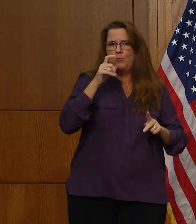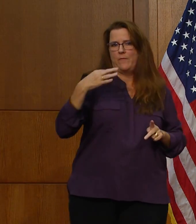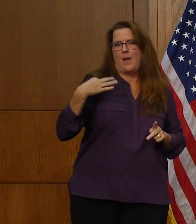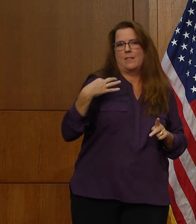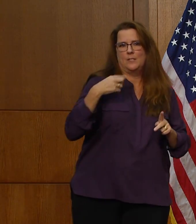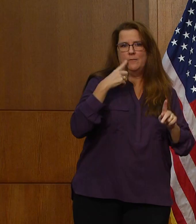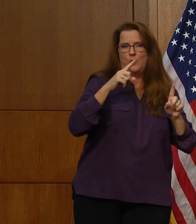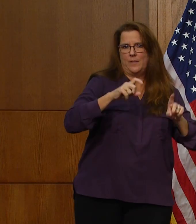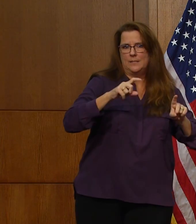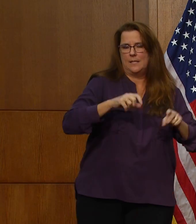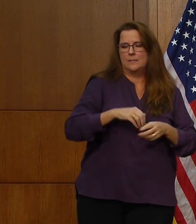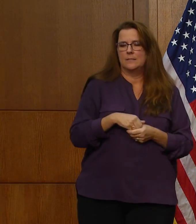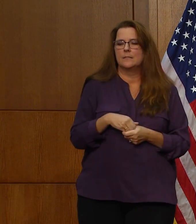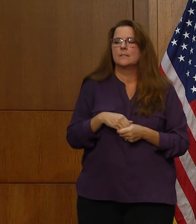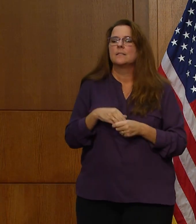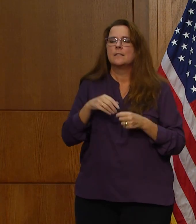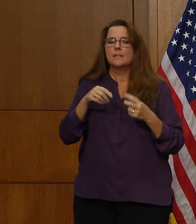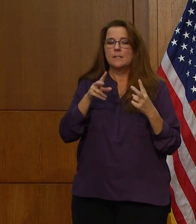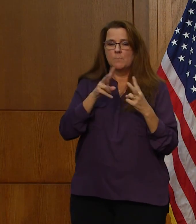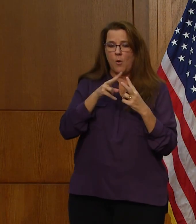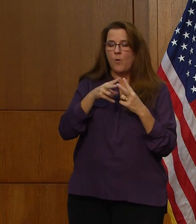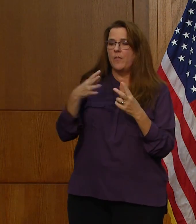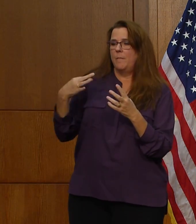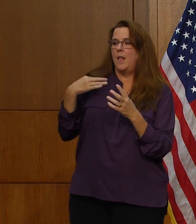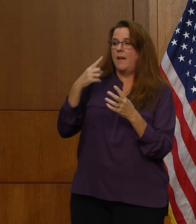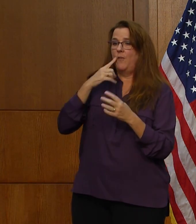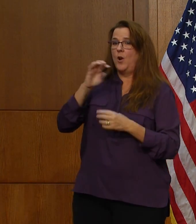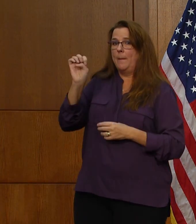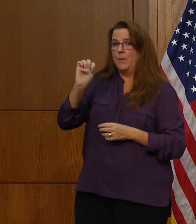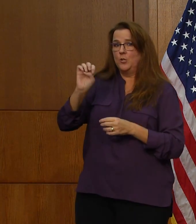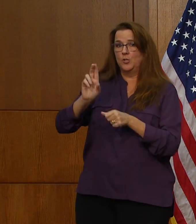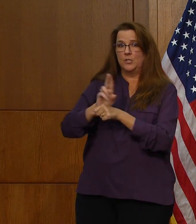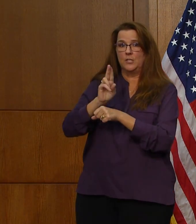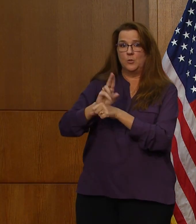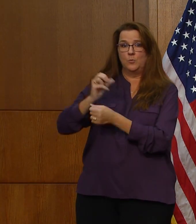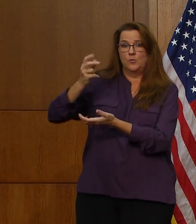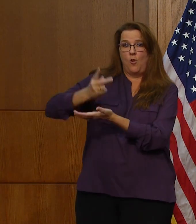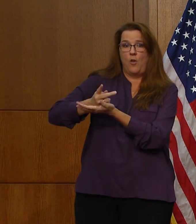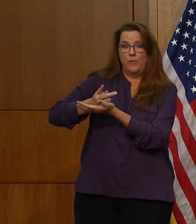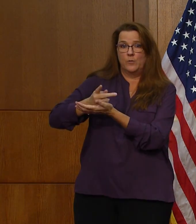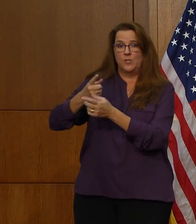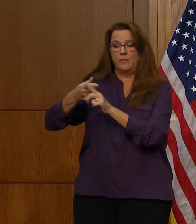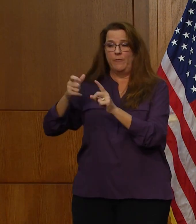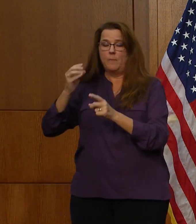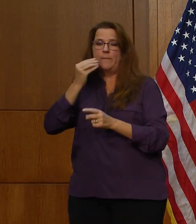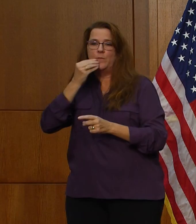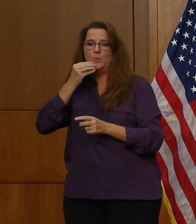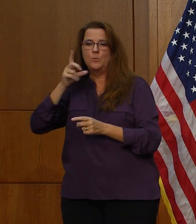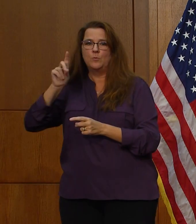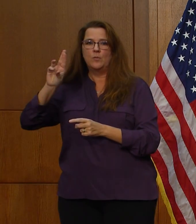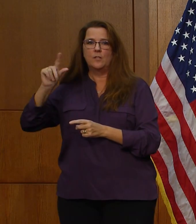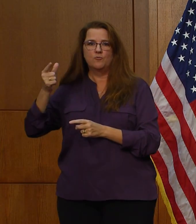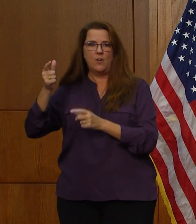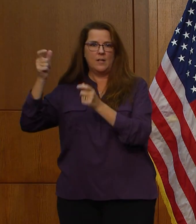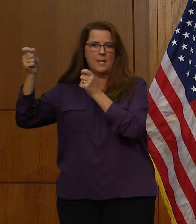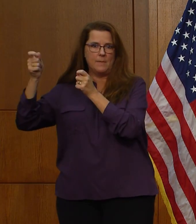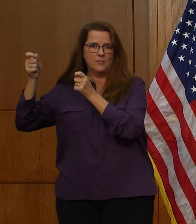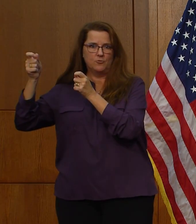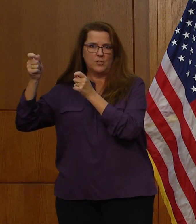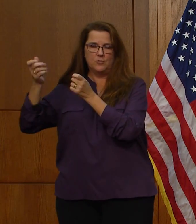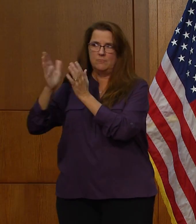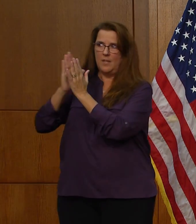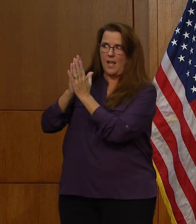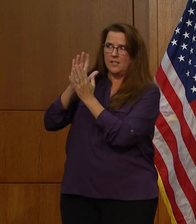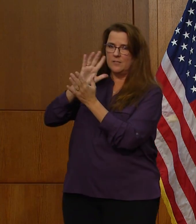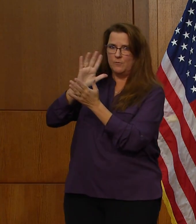applied for emergency use authorization from the Food and Drug Administration. I want to outline